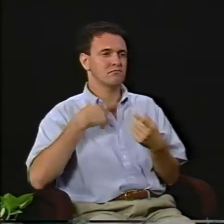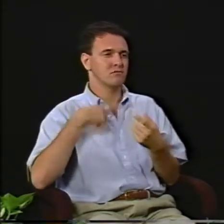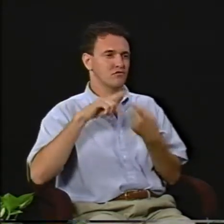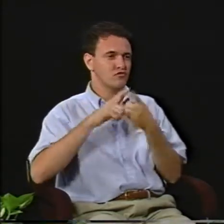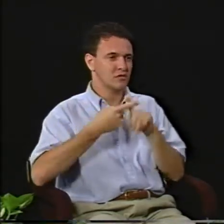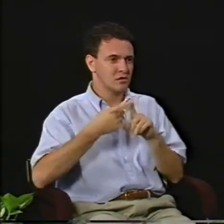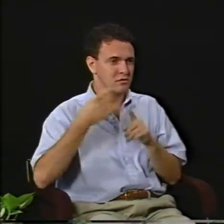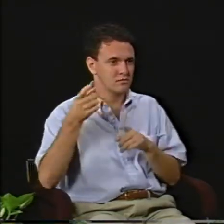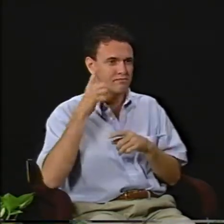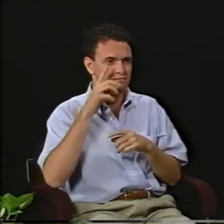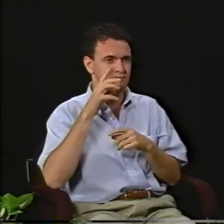Thank